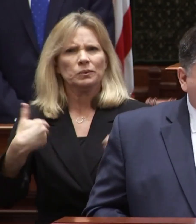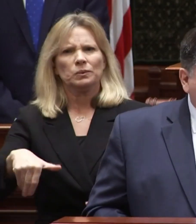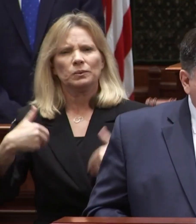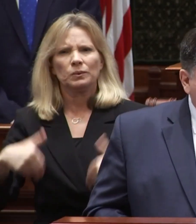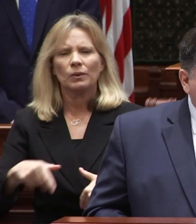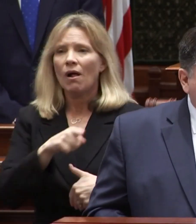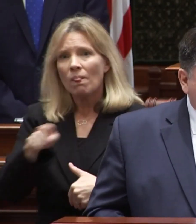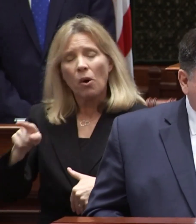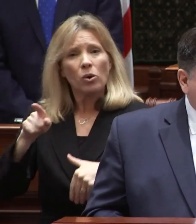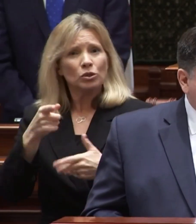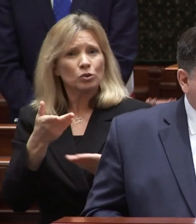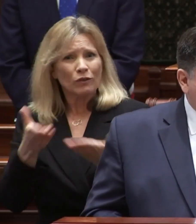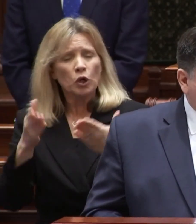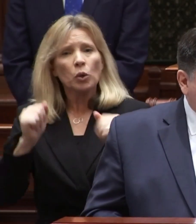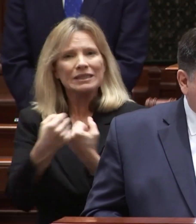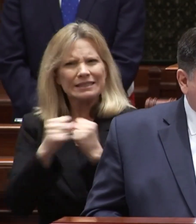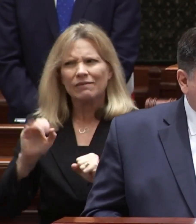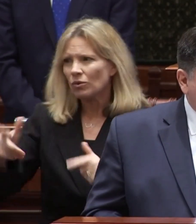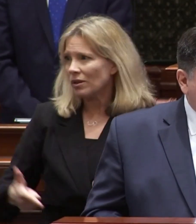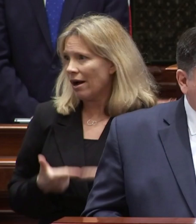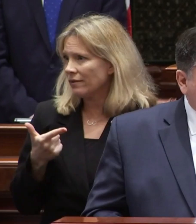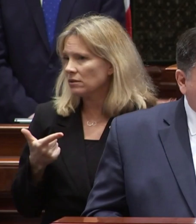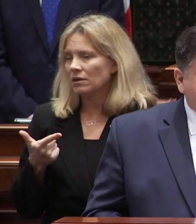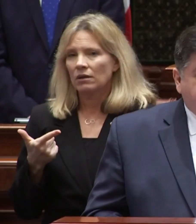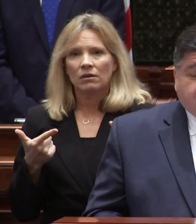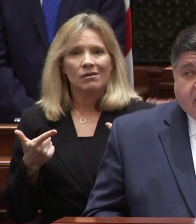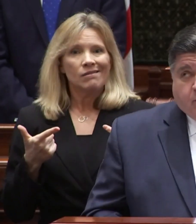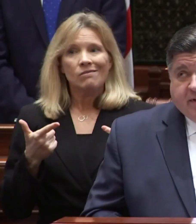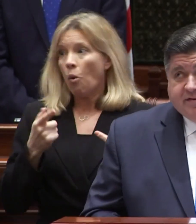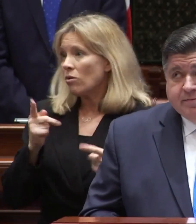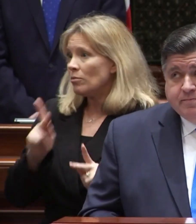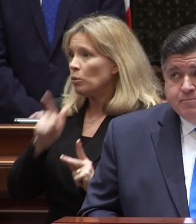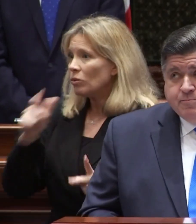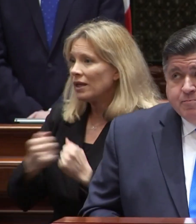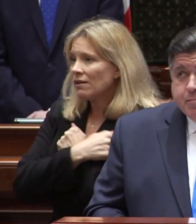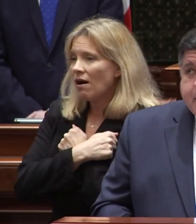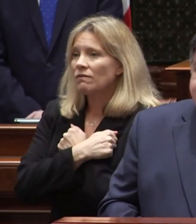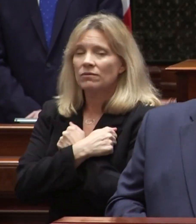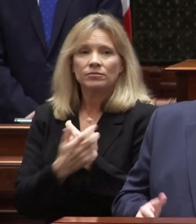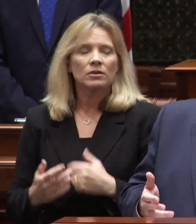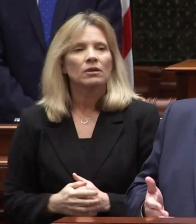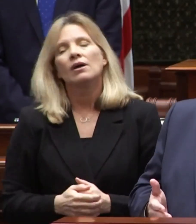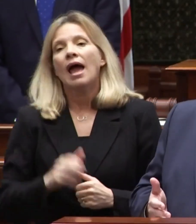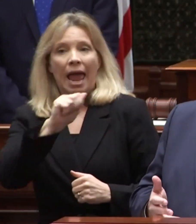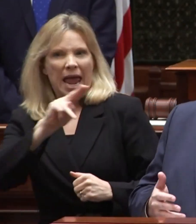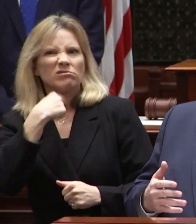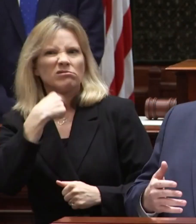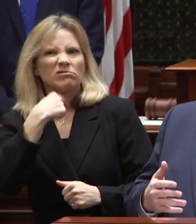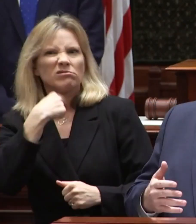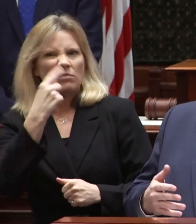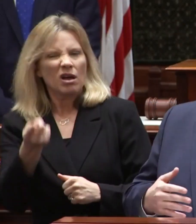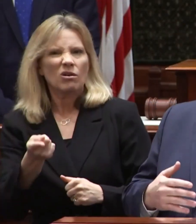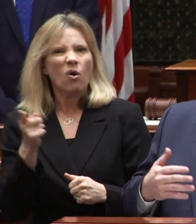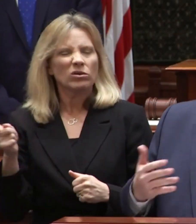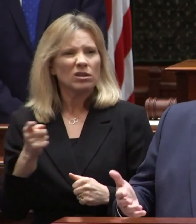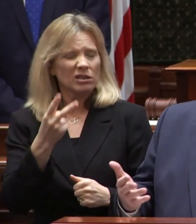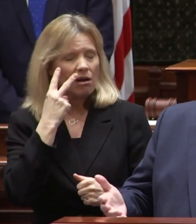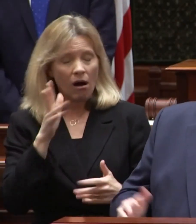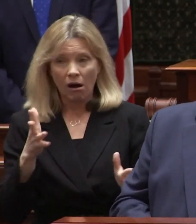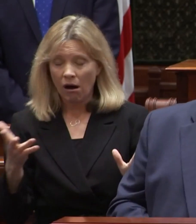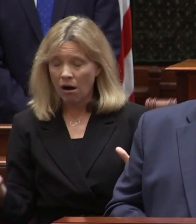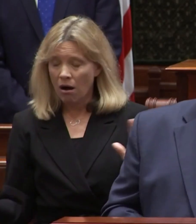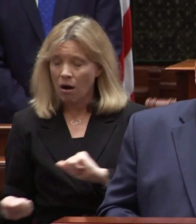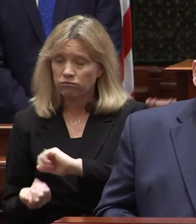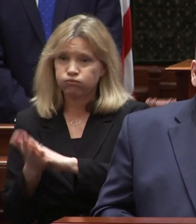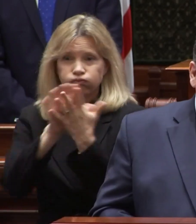that could have saved their lives or the lives of their loved ones and will tell you that she's seen a complete